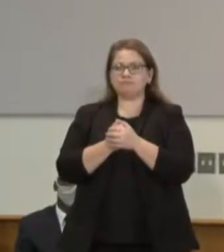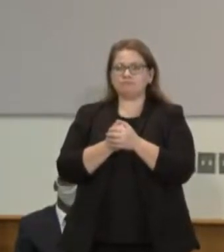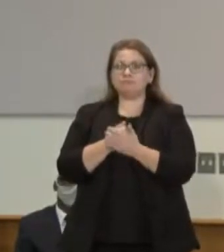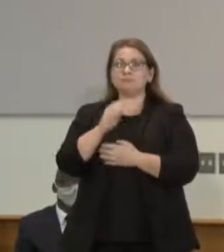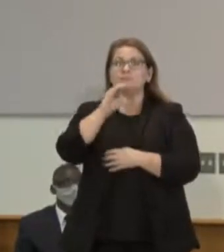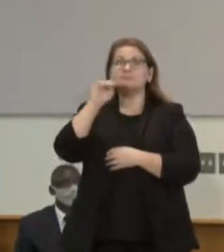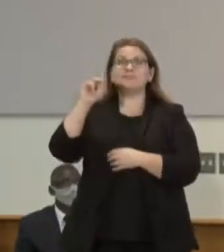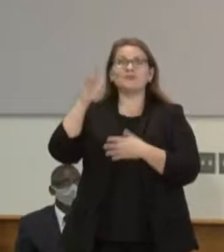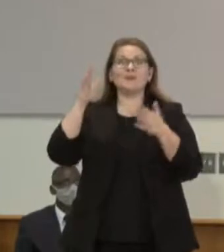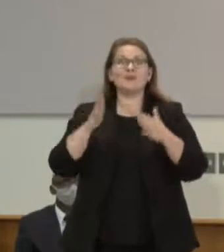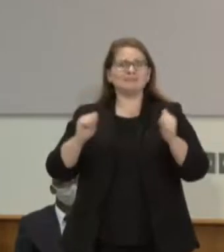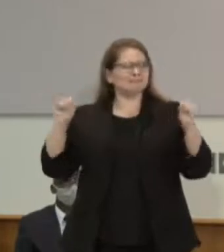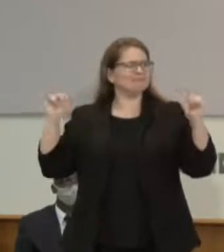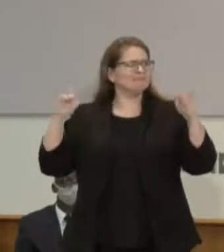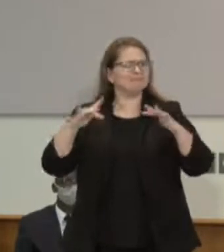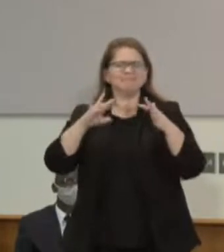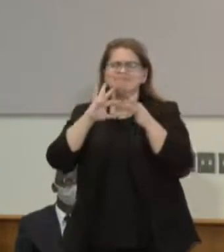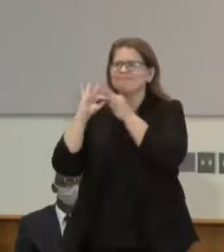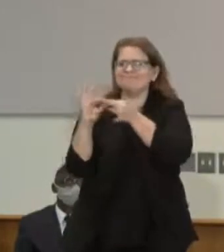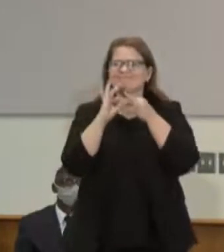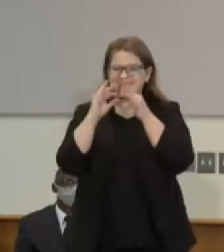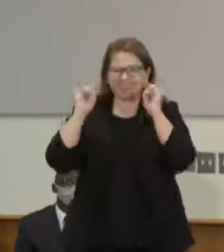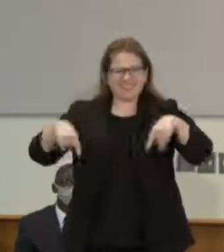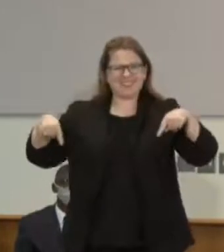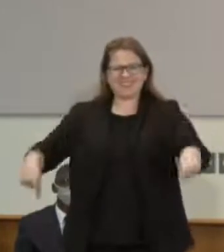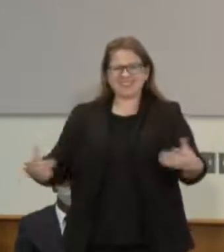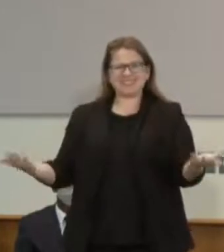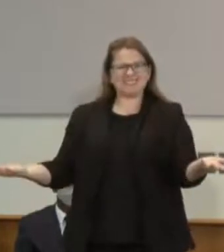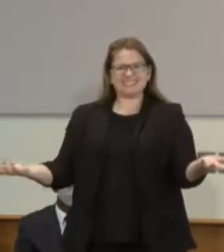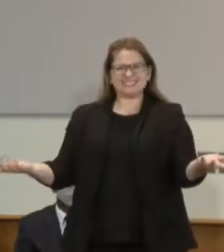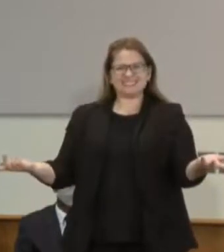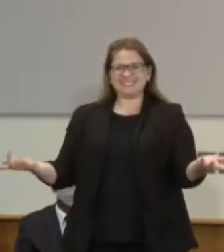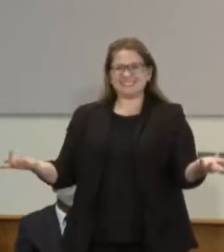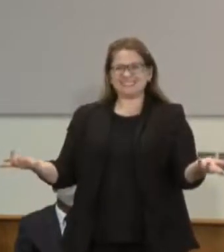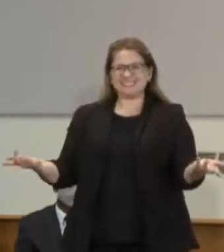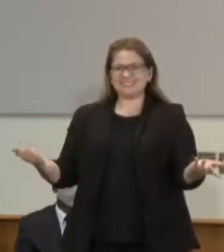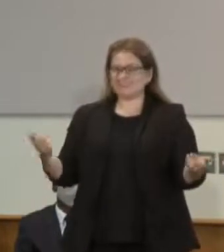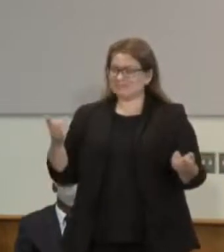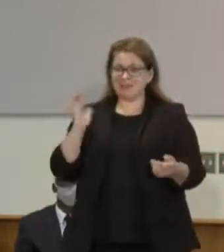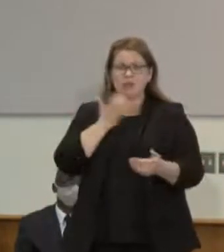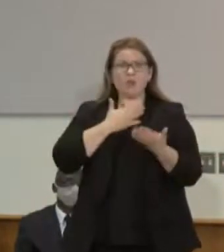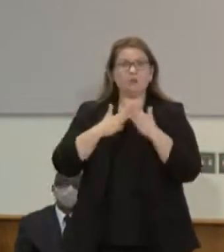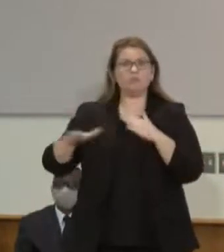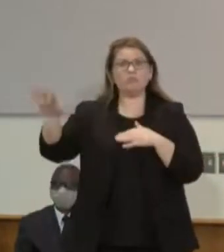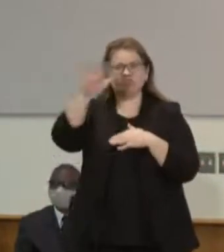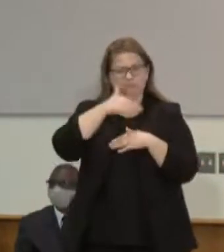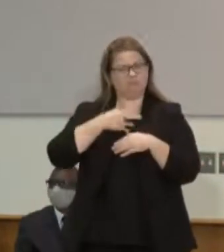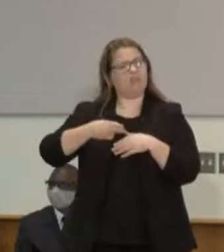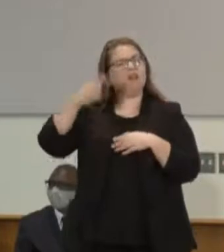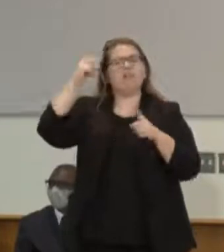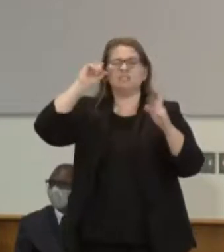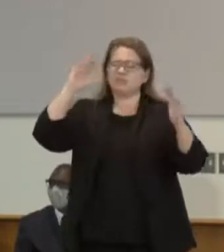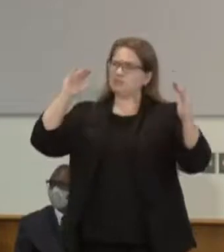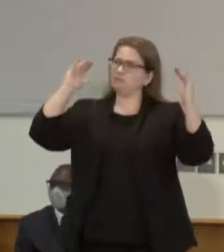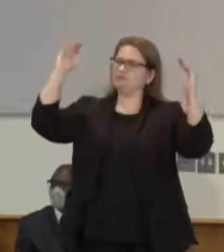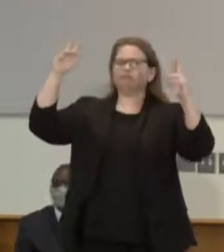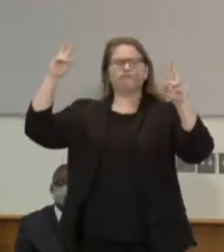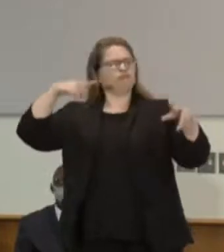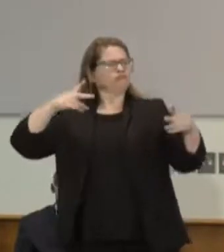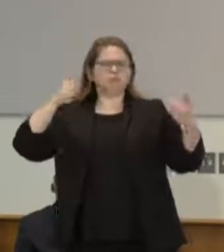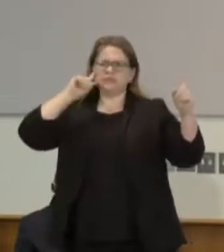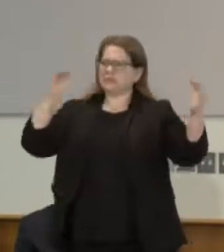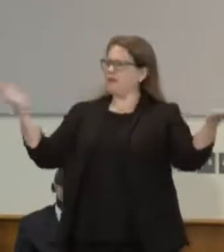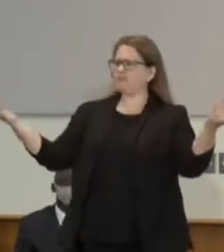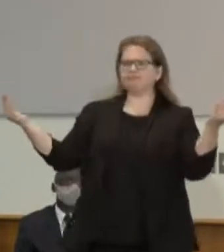and they have high expectations of us and we have those same high expectations because this is very personal